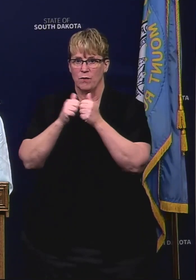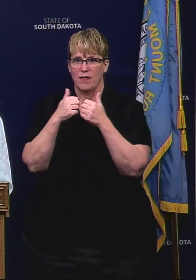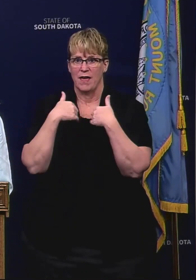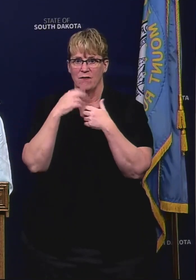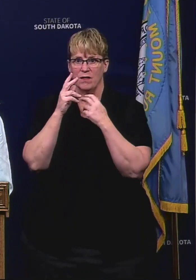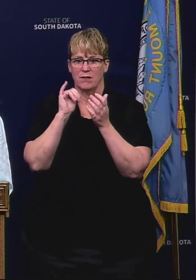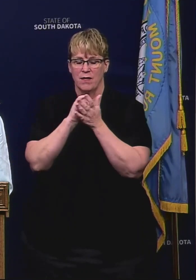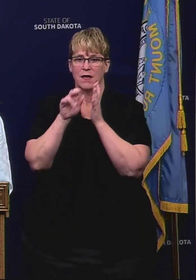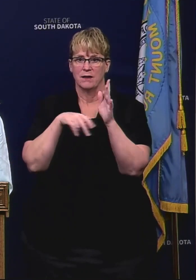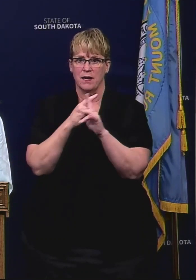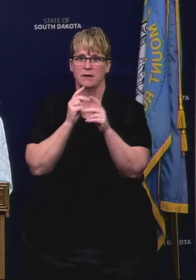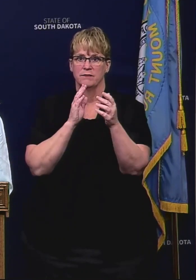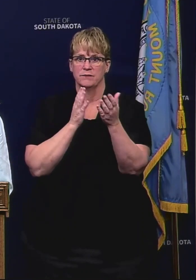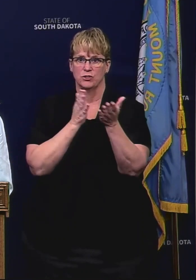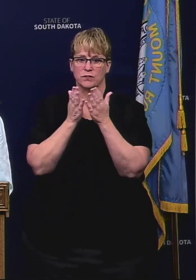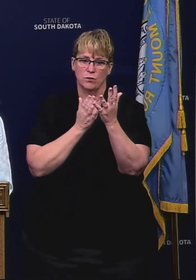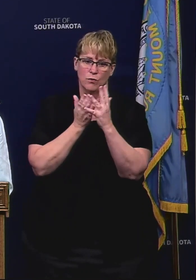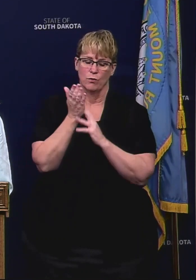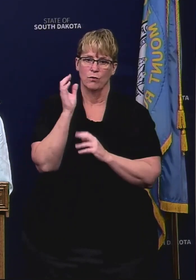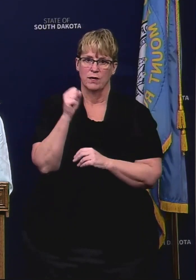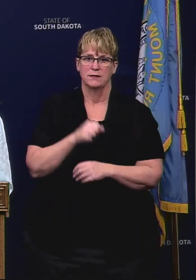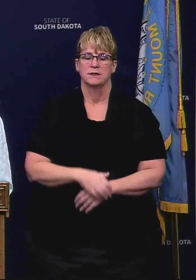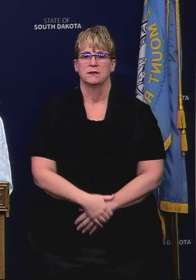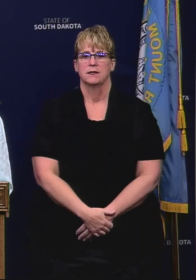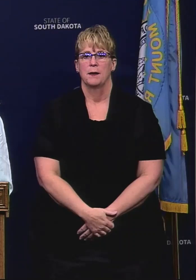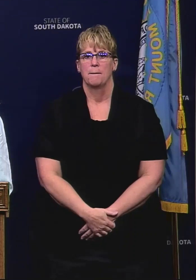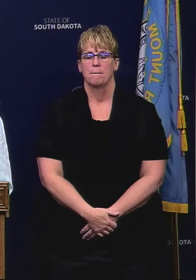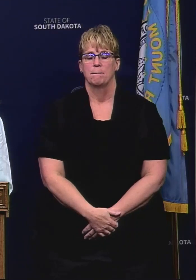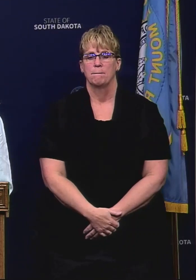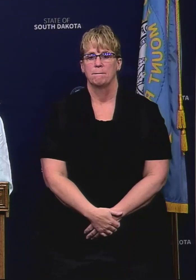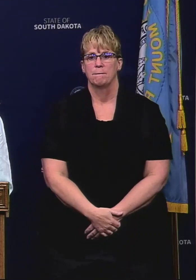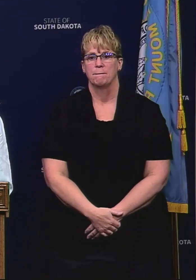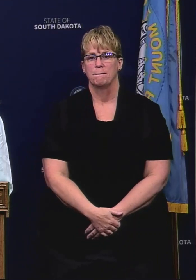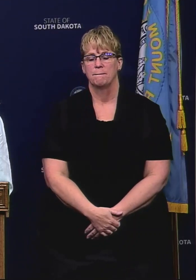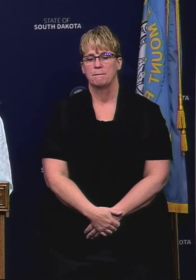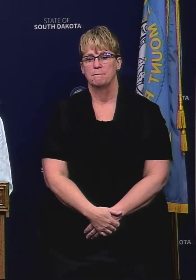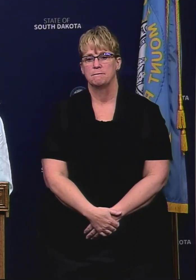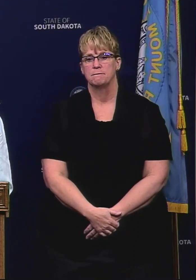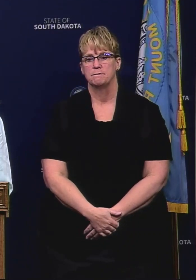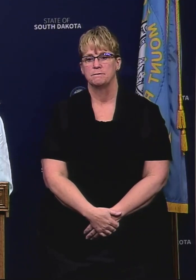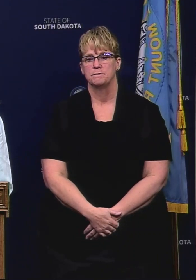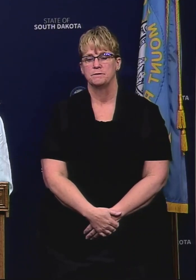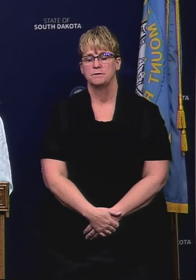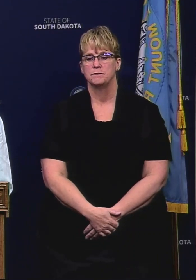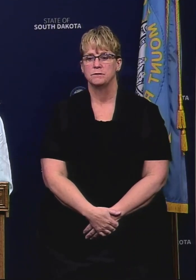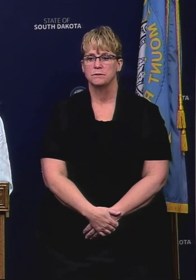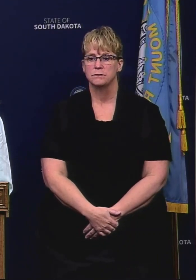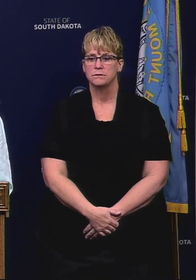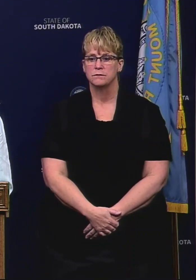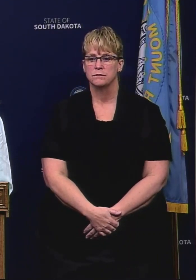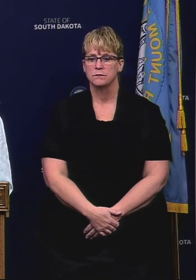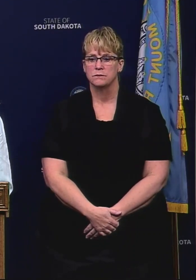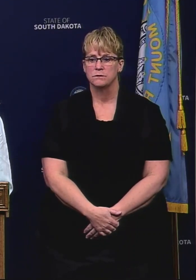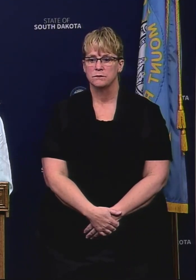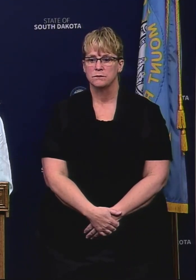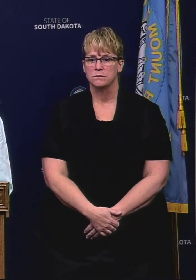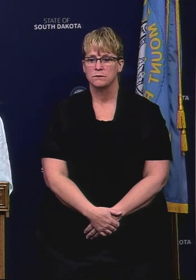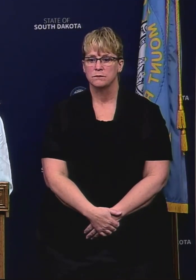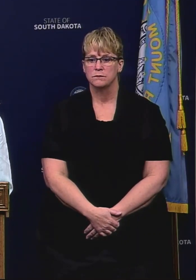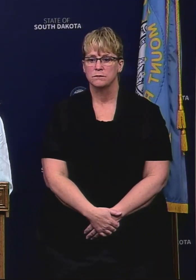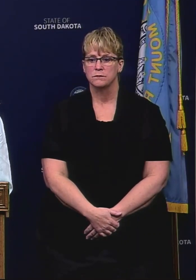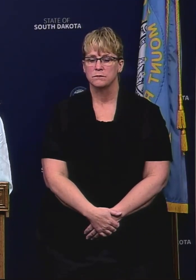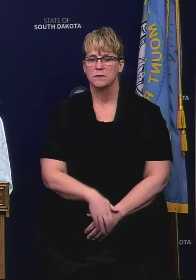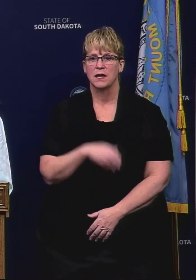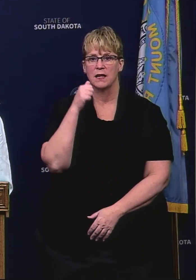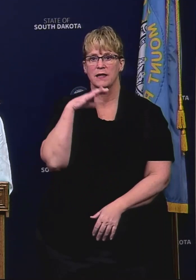those types of services to get through. Okay thank you. You bet. Hi uh Governor Noem this is Dominique Smith from News Center 1.